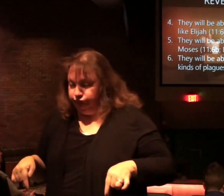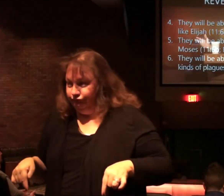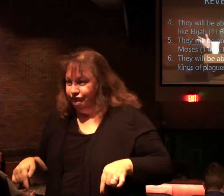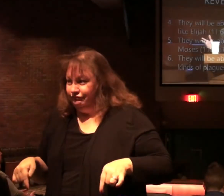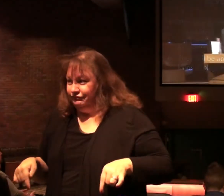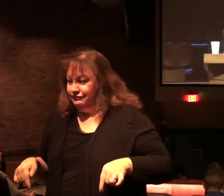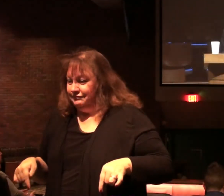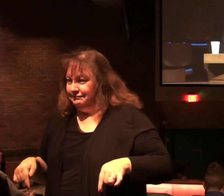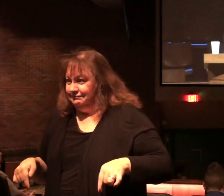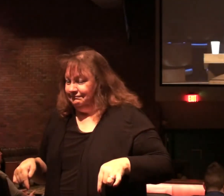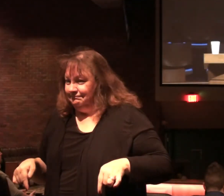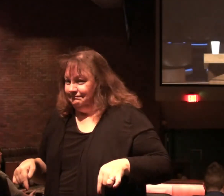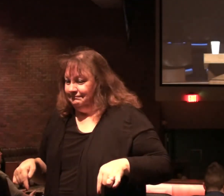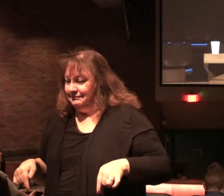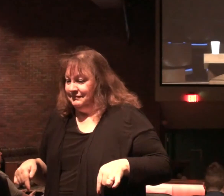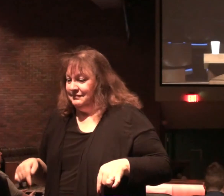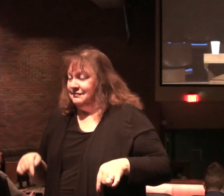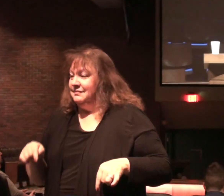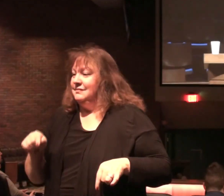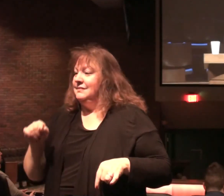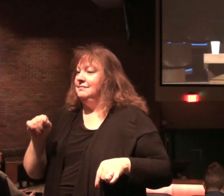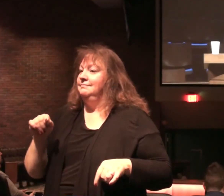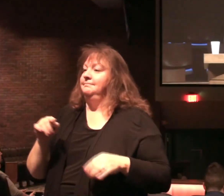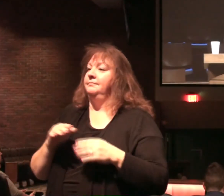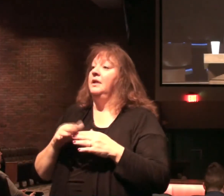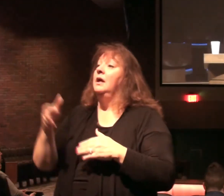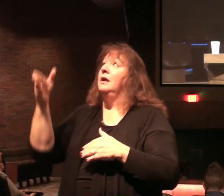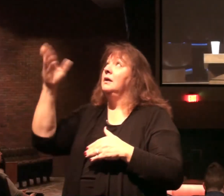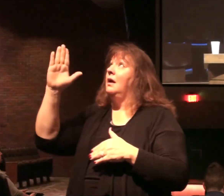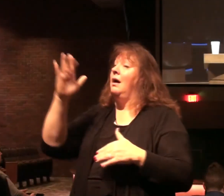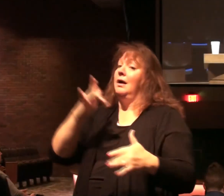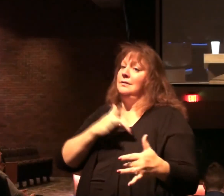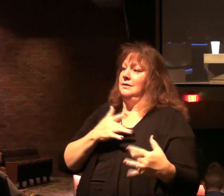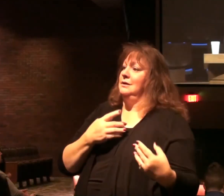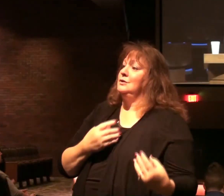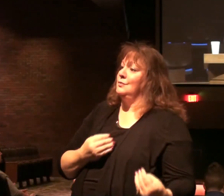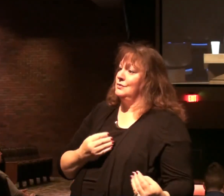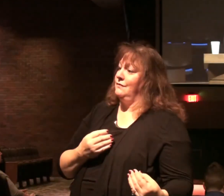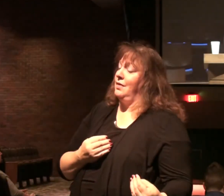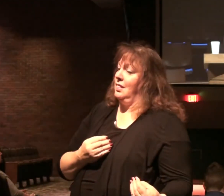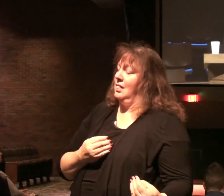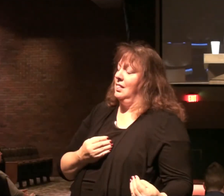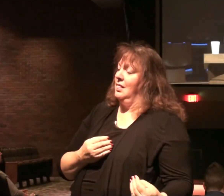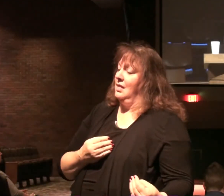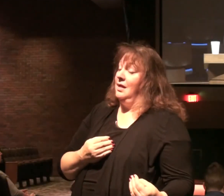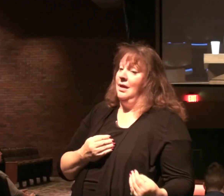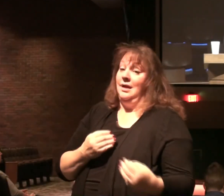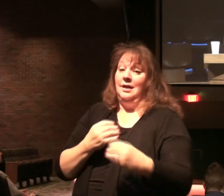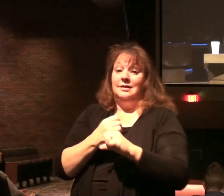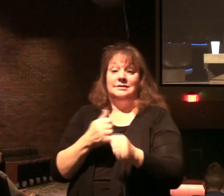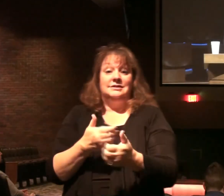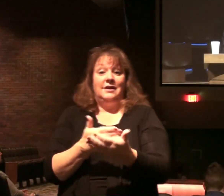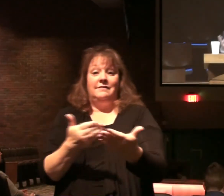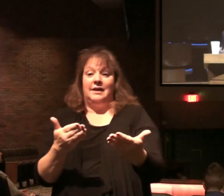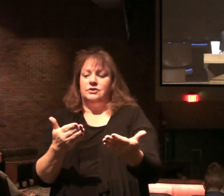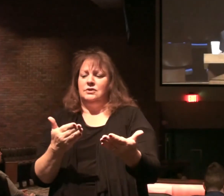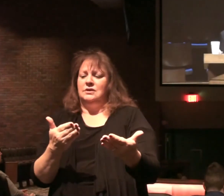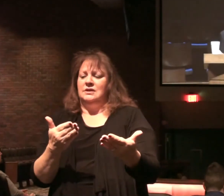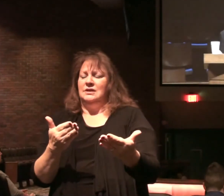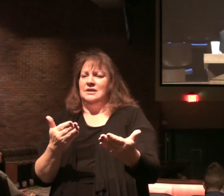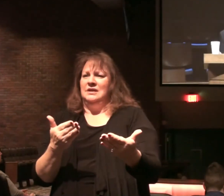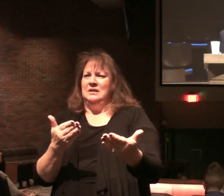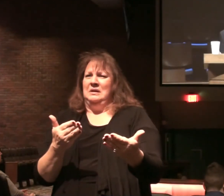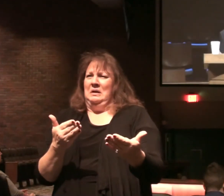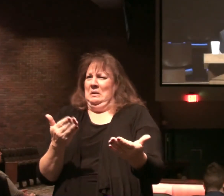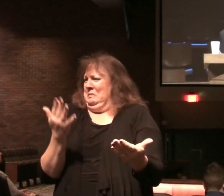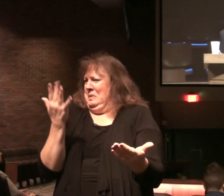We saw them see. In chapter 7. God is merciful. That he brings salvation. Even in judgment. But why would you look